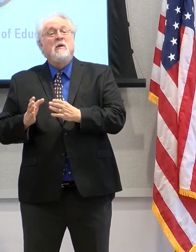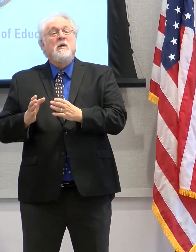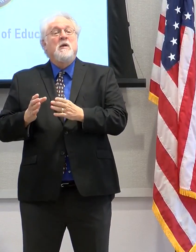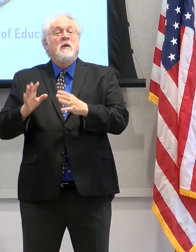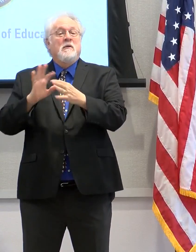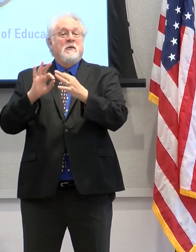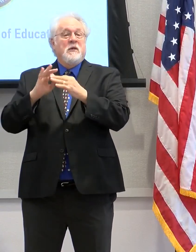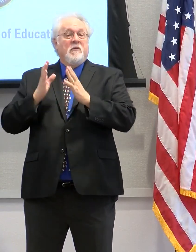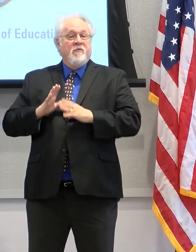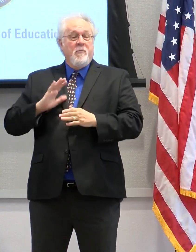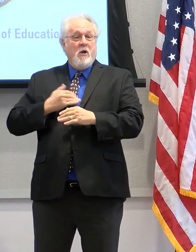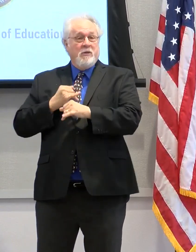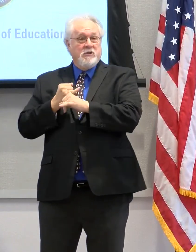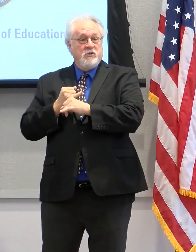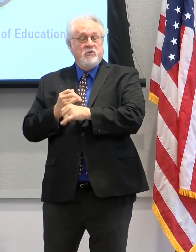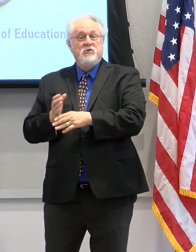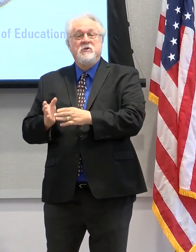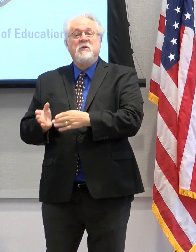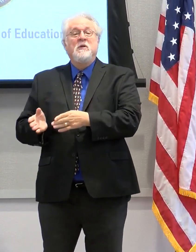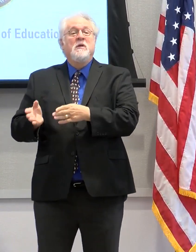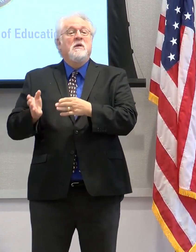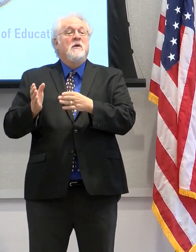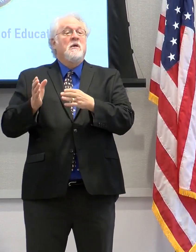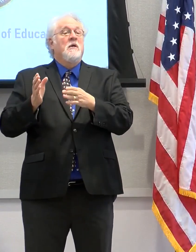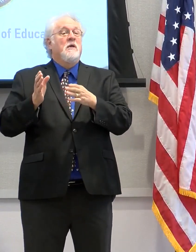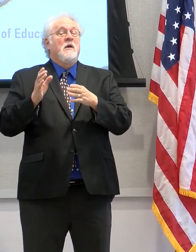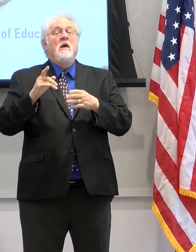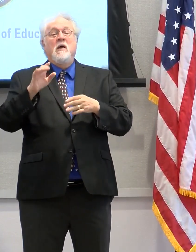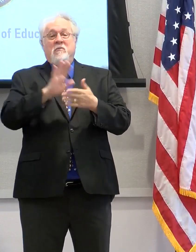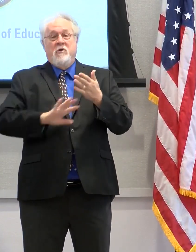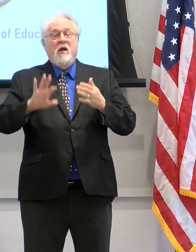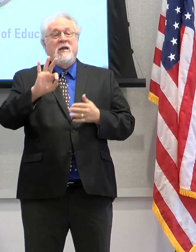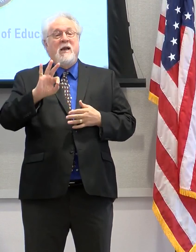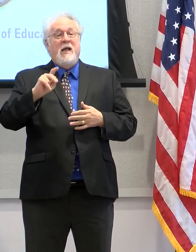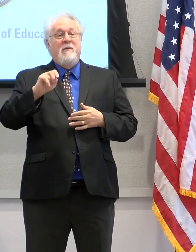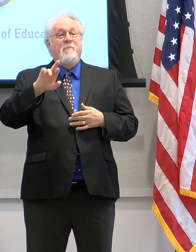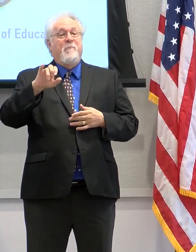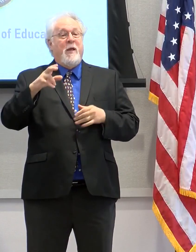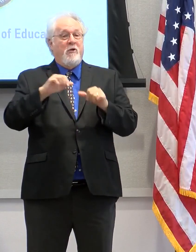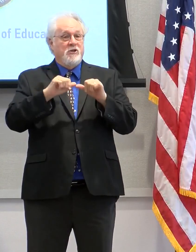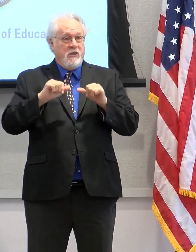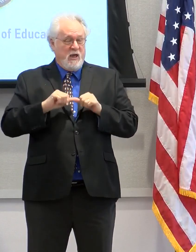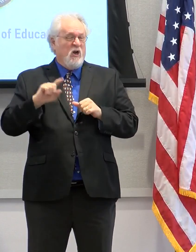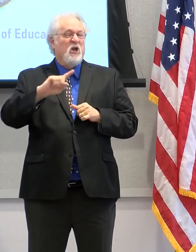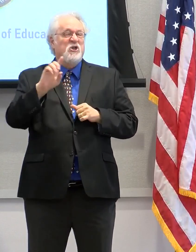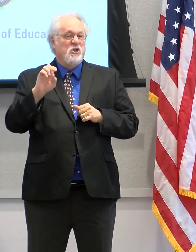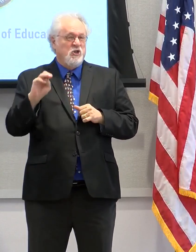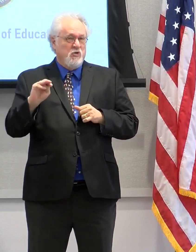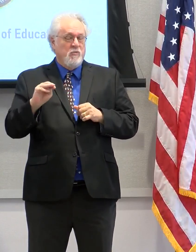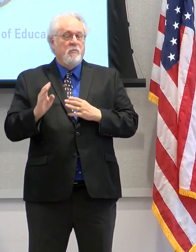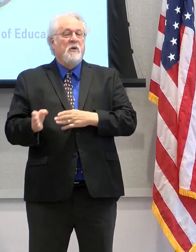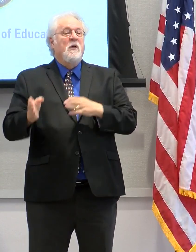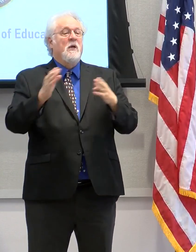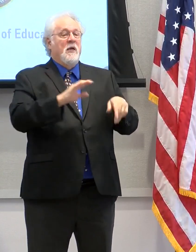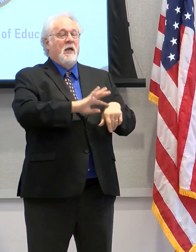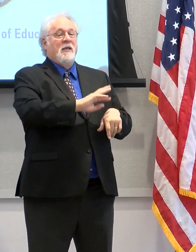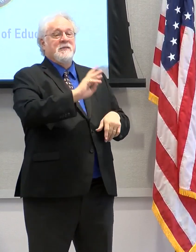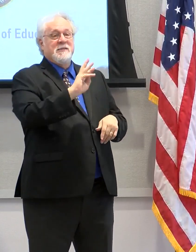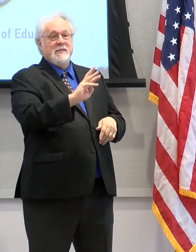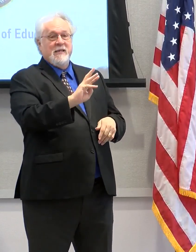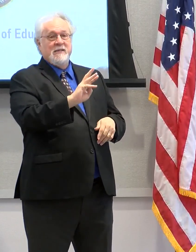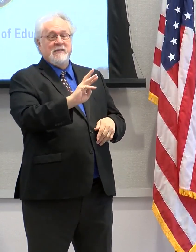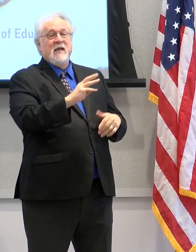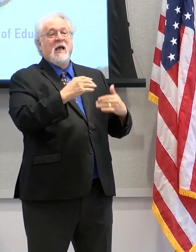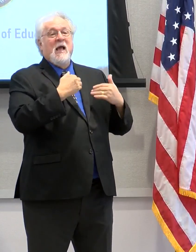some of our institutions for teachers across the nine pairs region. It's also via zoom. And at 6 PM,